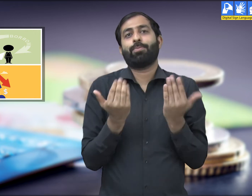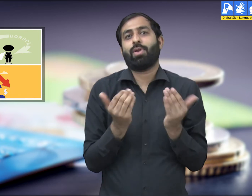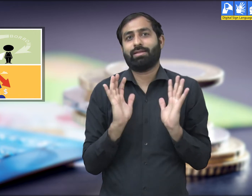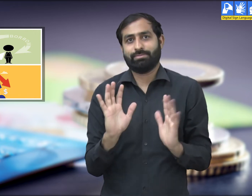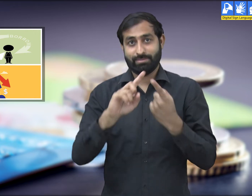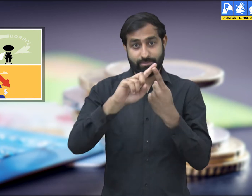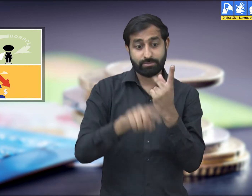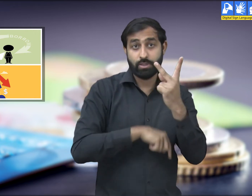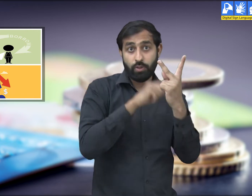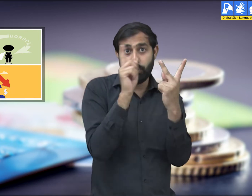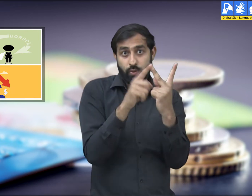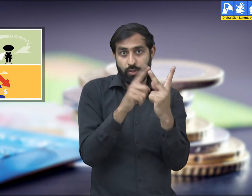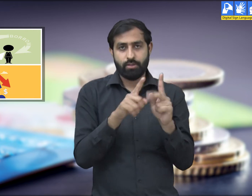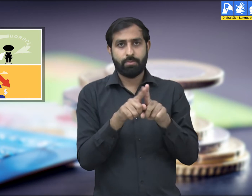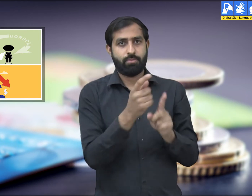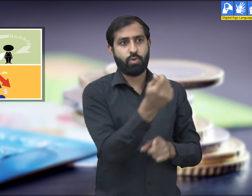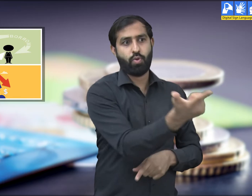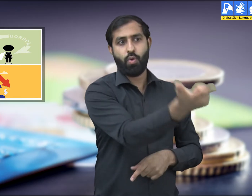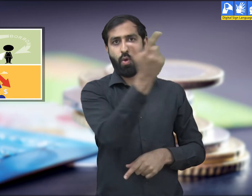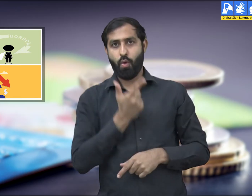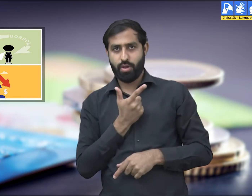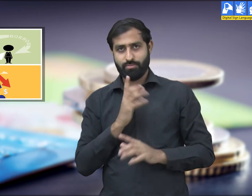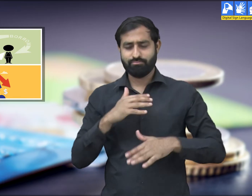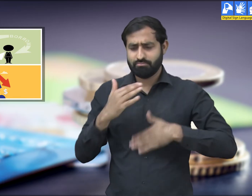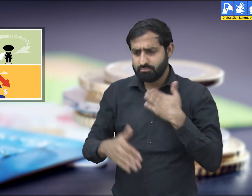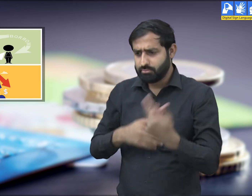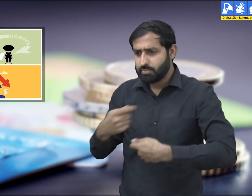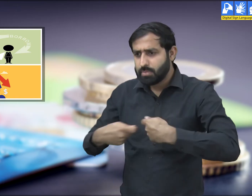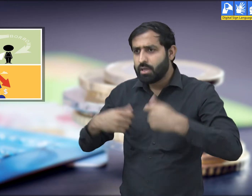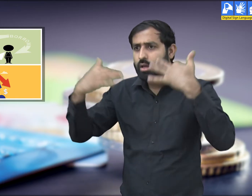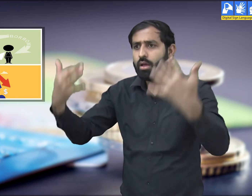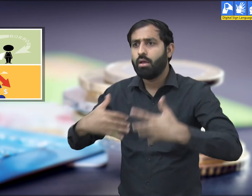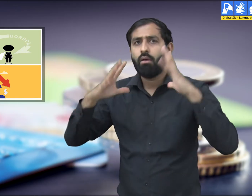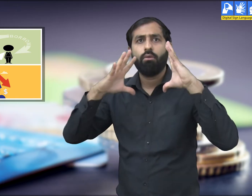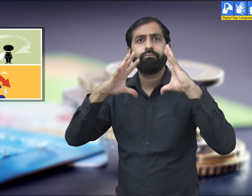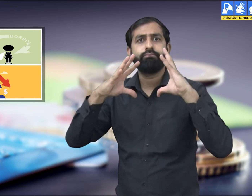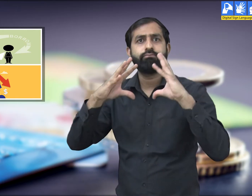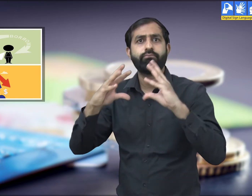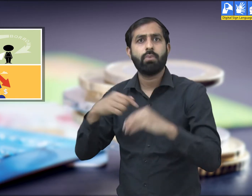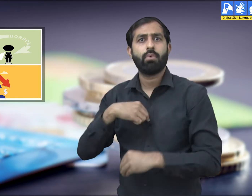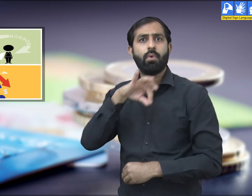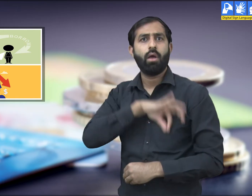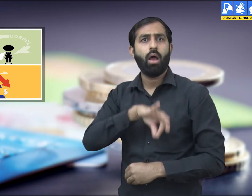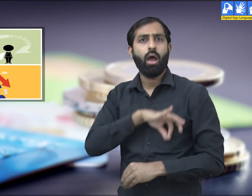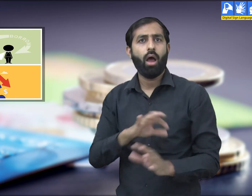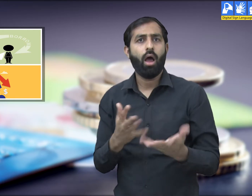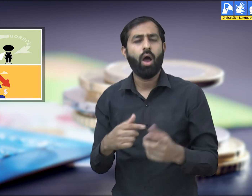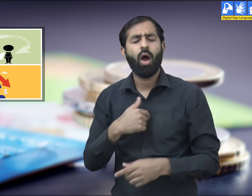In the second situation a person borrows money from the bank and at the end of one year has not earned